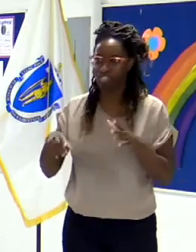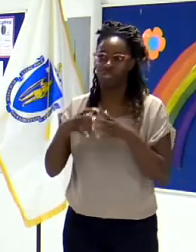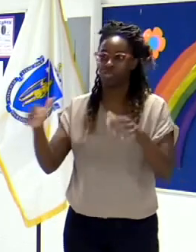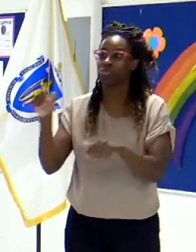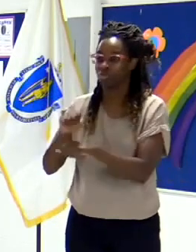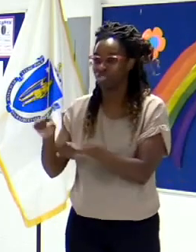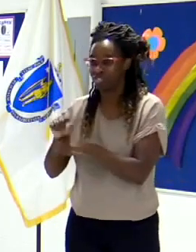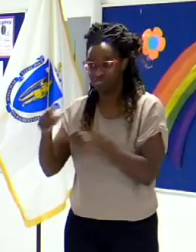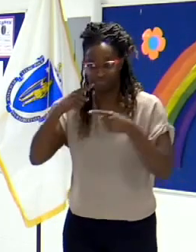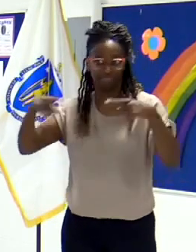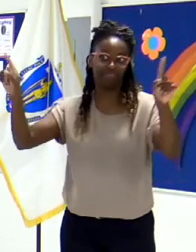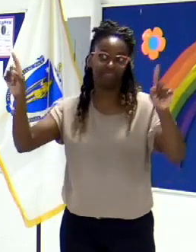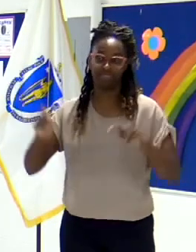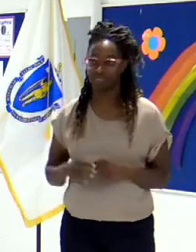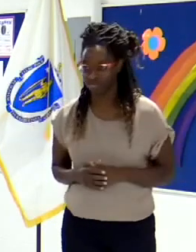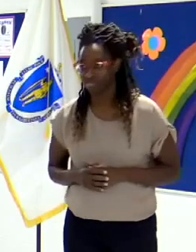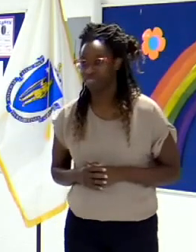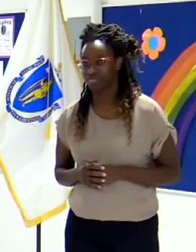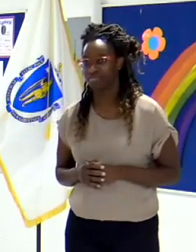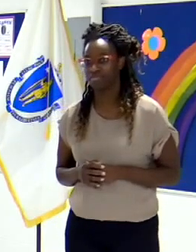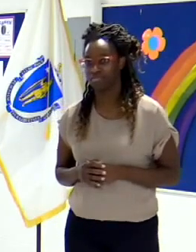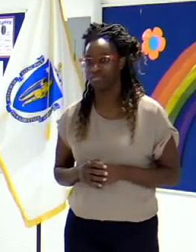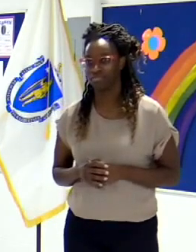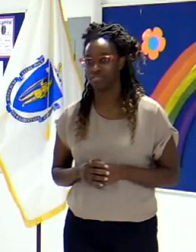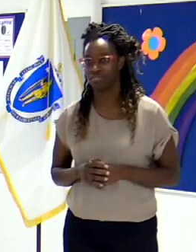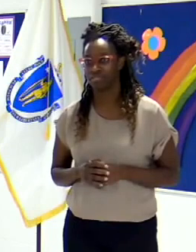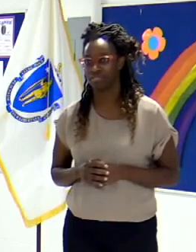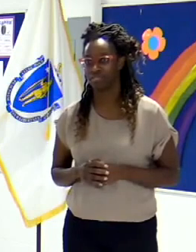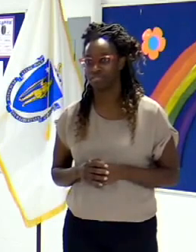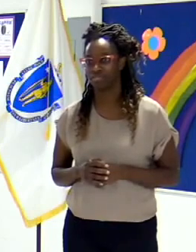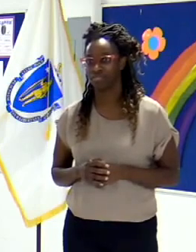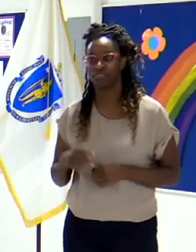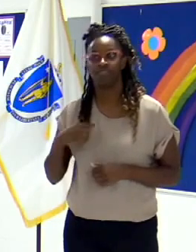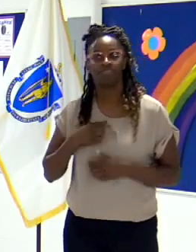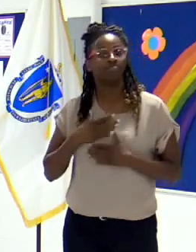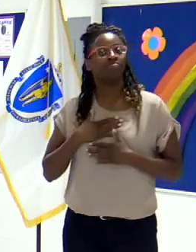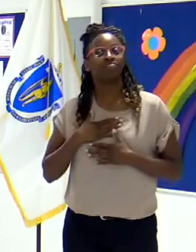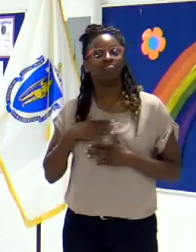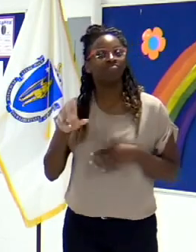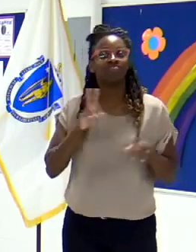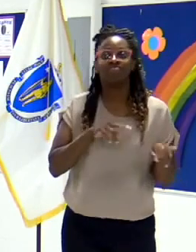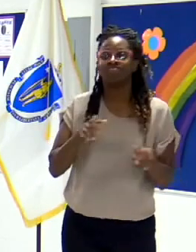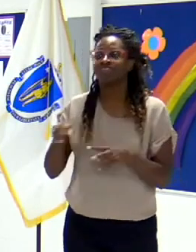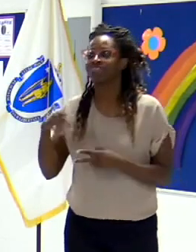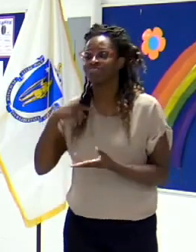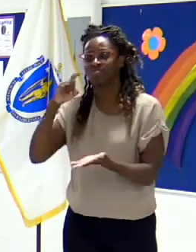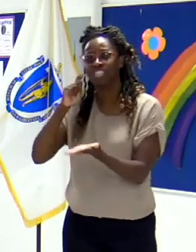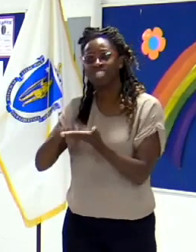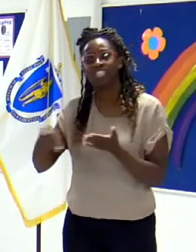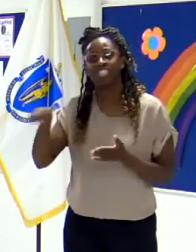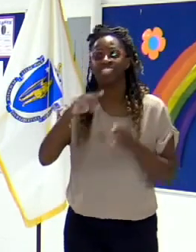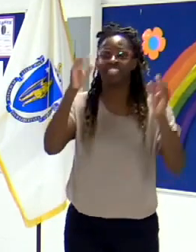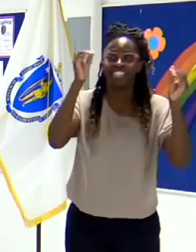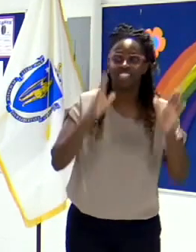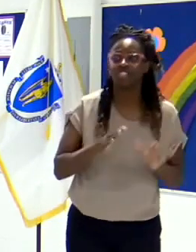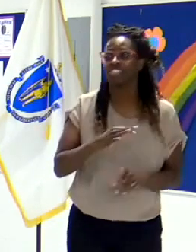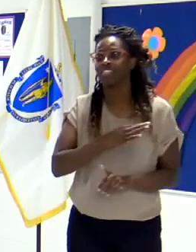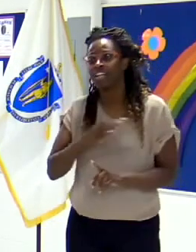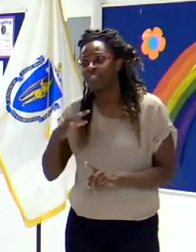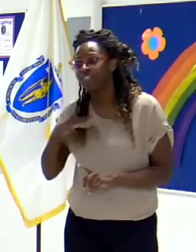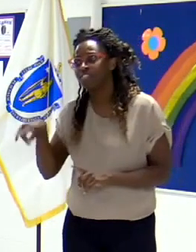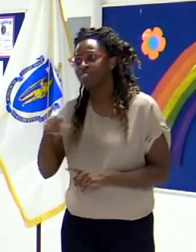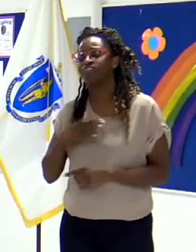possible. So the recognition is great, and we just want to continue to thank our teachers and our staff who work tirelessly.